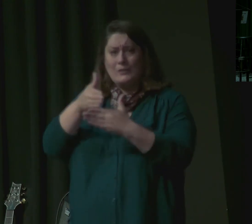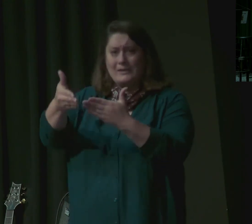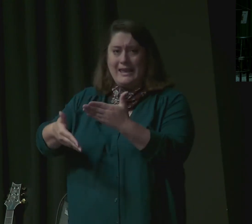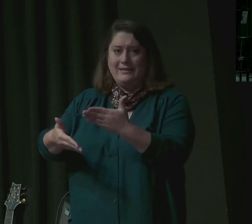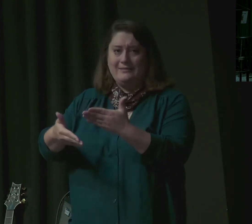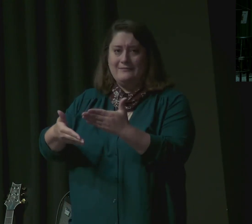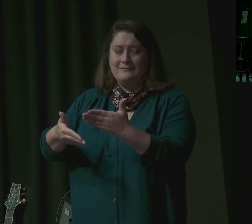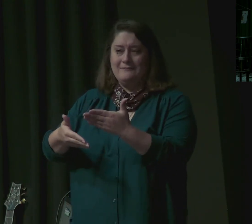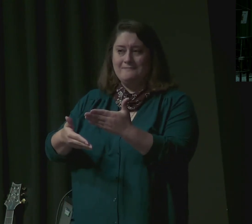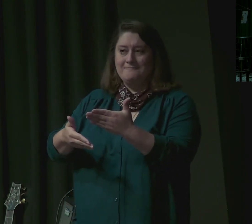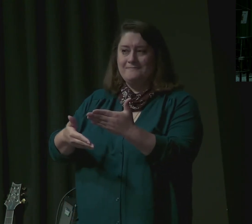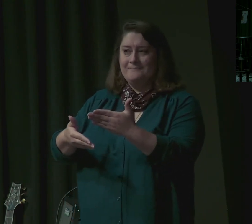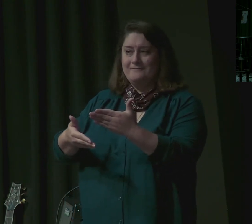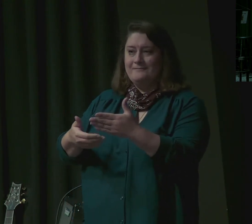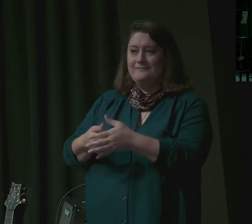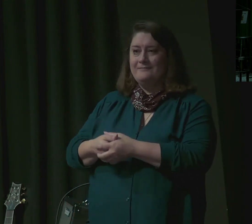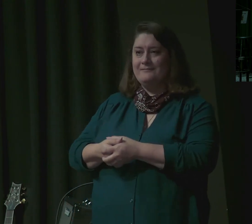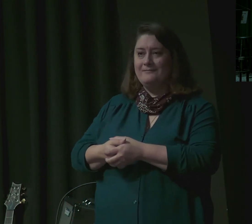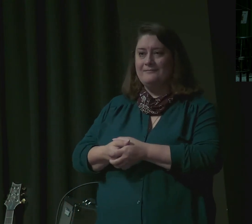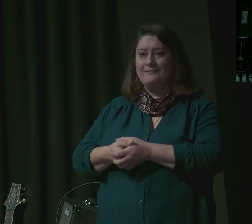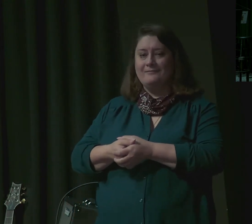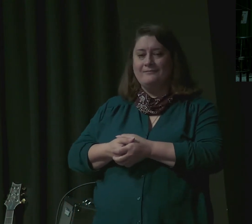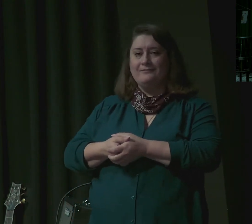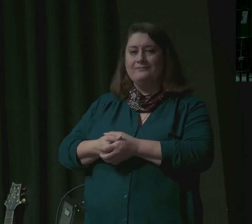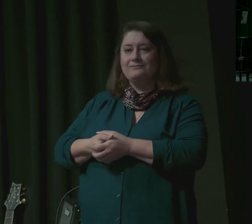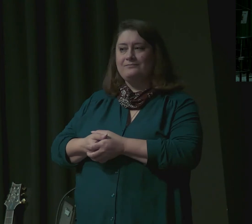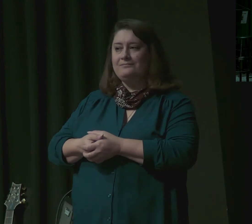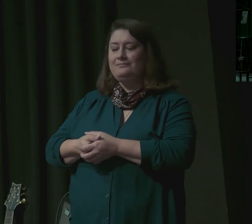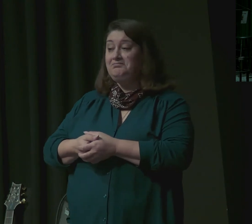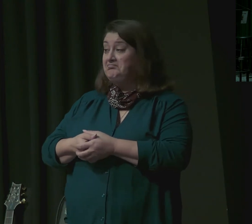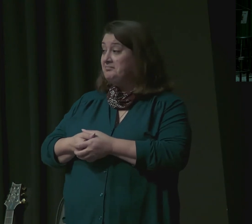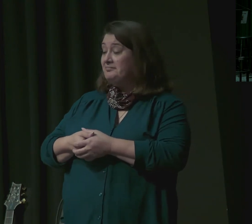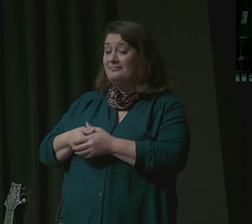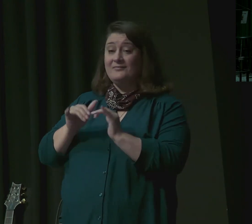We don't know the end of our own story, do we?